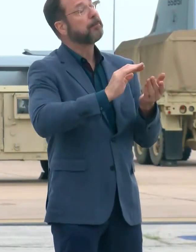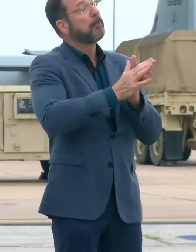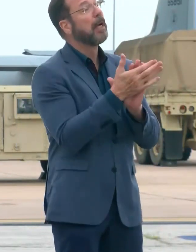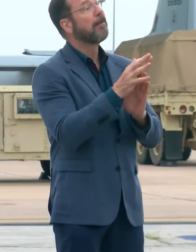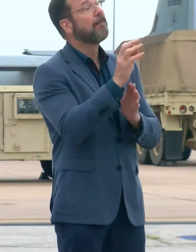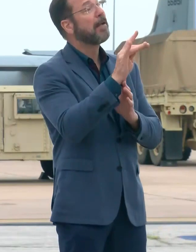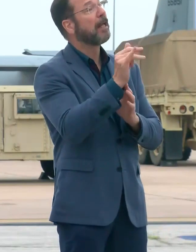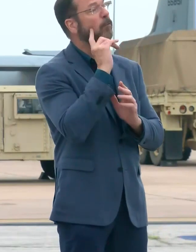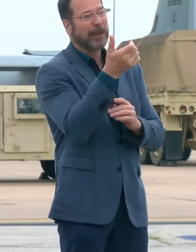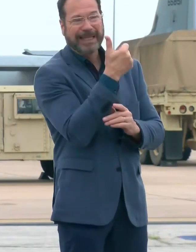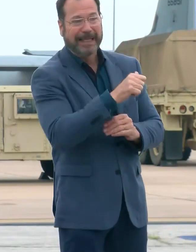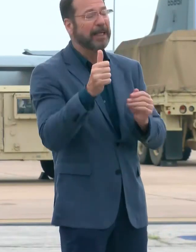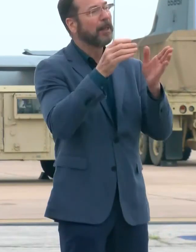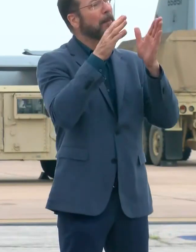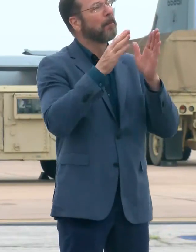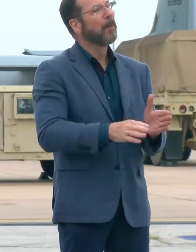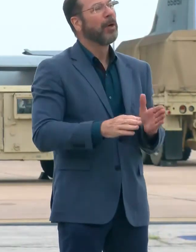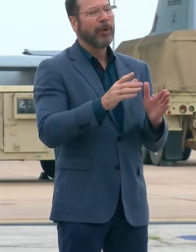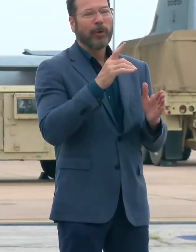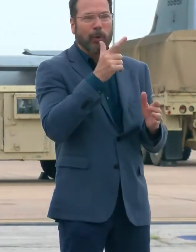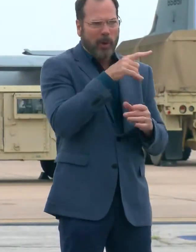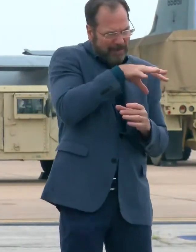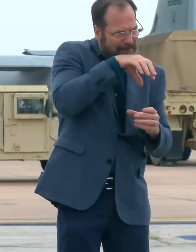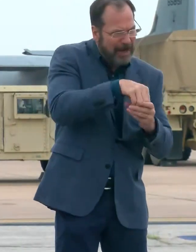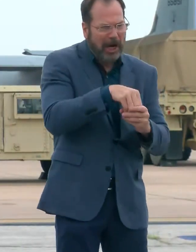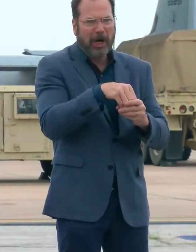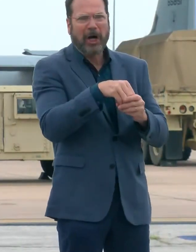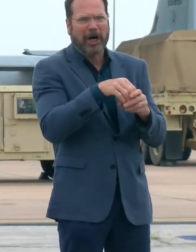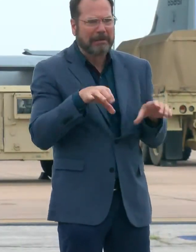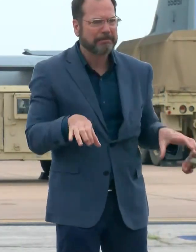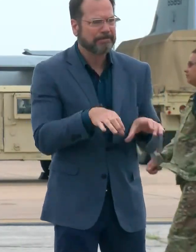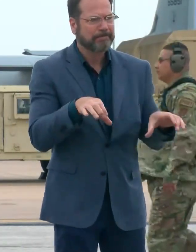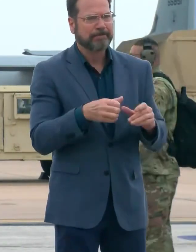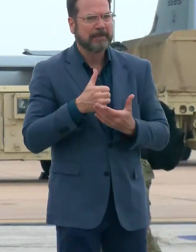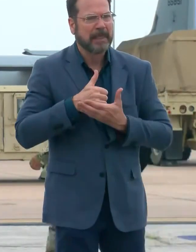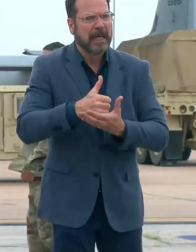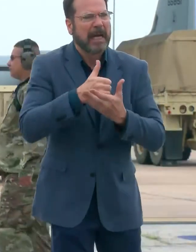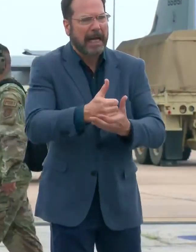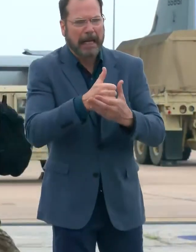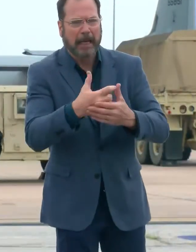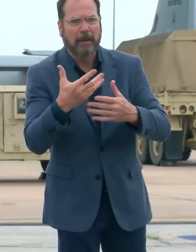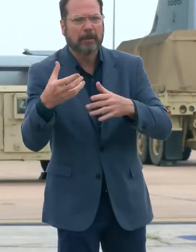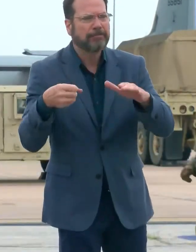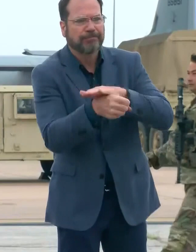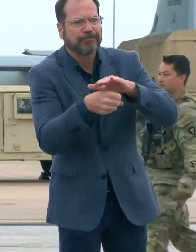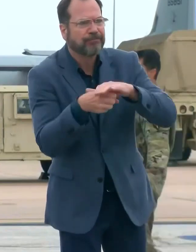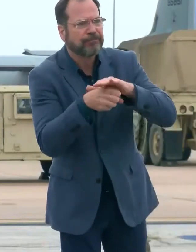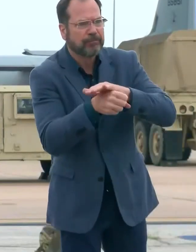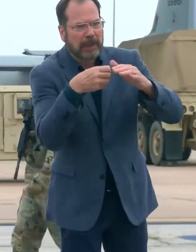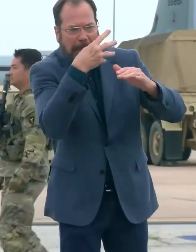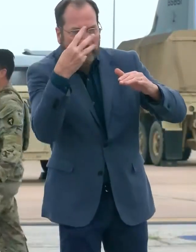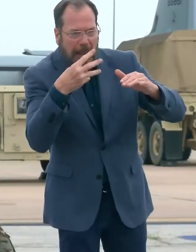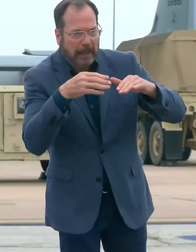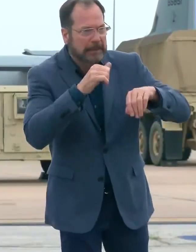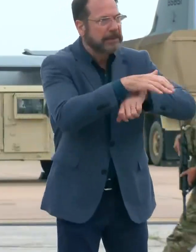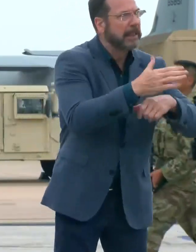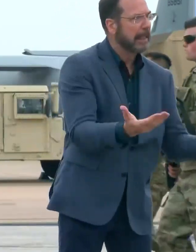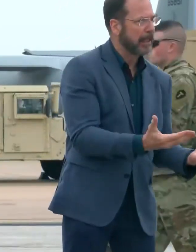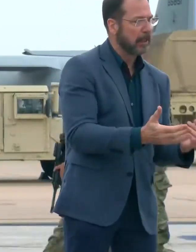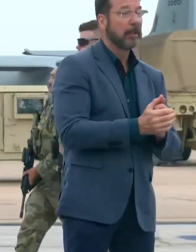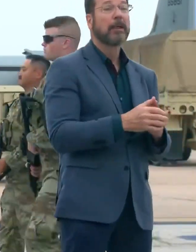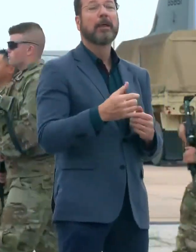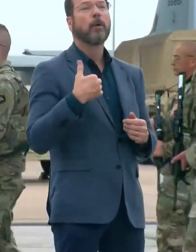for anybody who's operating or involved in any way in a stash house. And we will make it